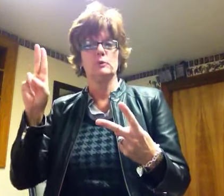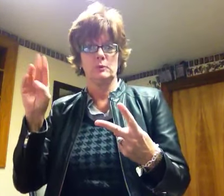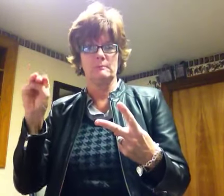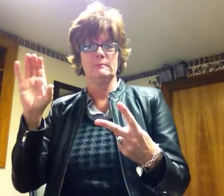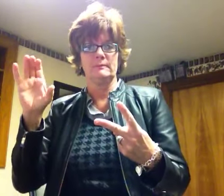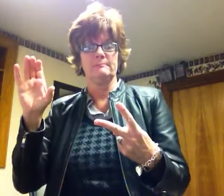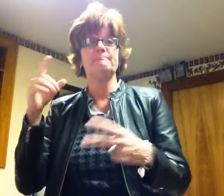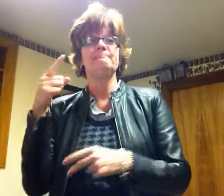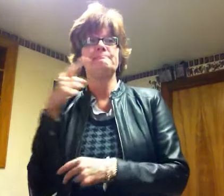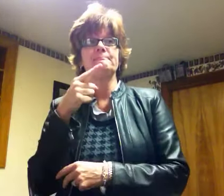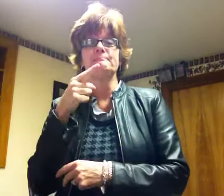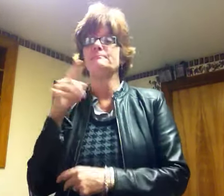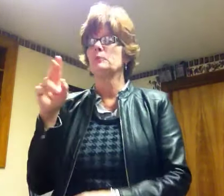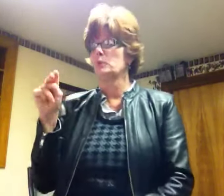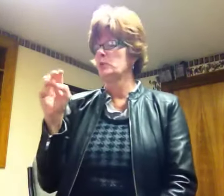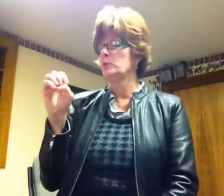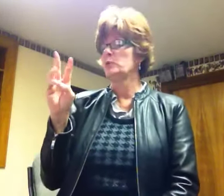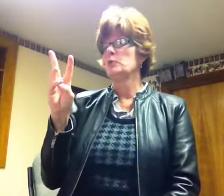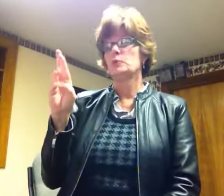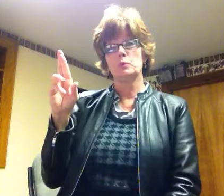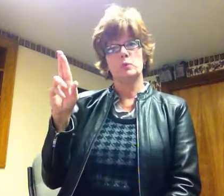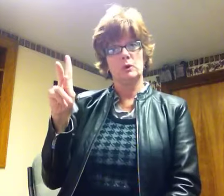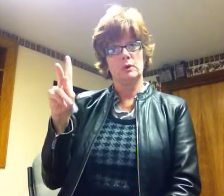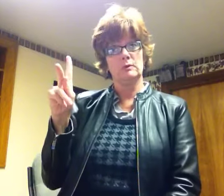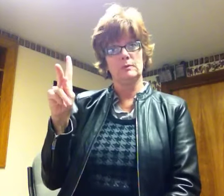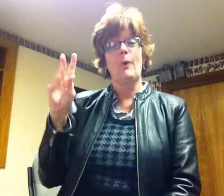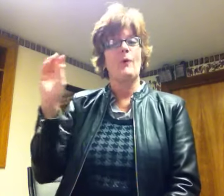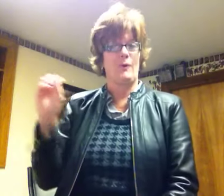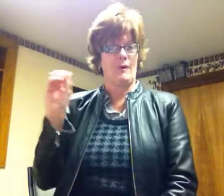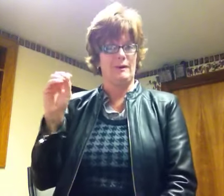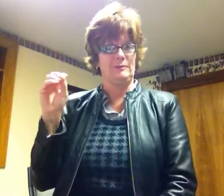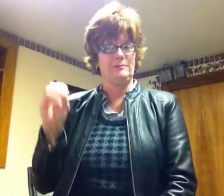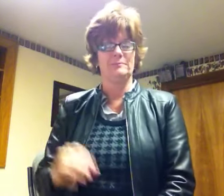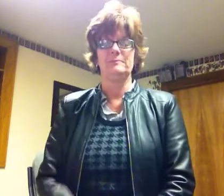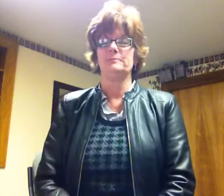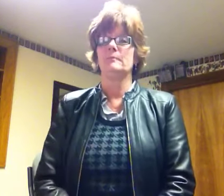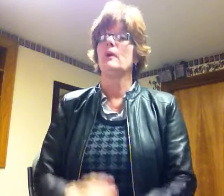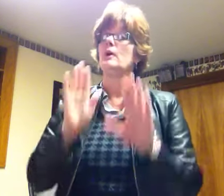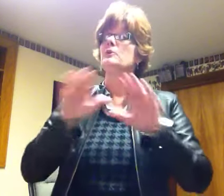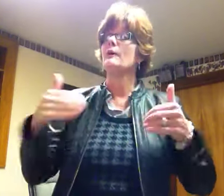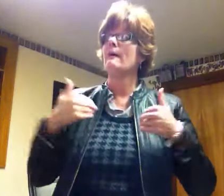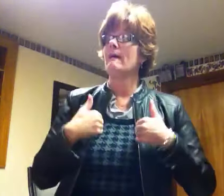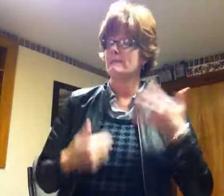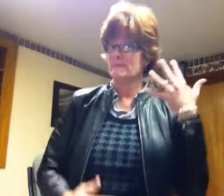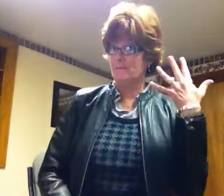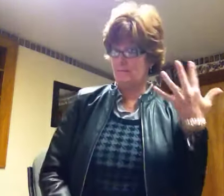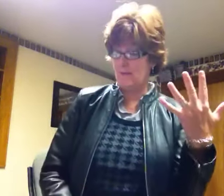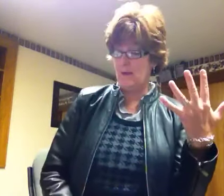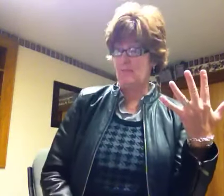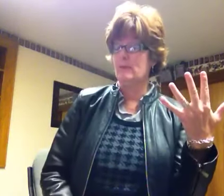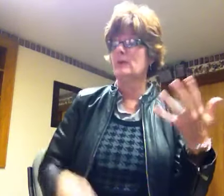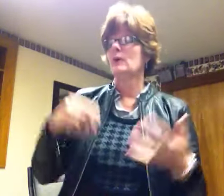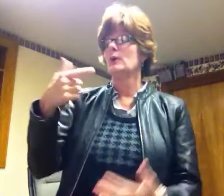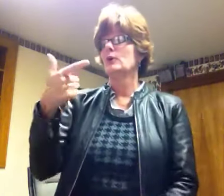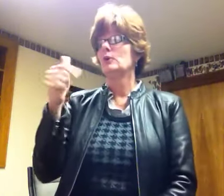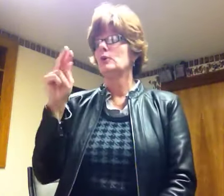I have five children, one grandchild, and my wife